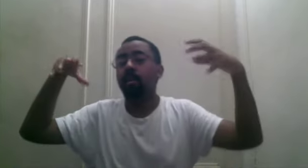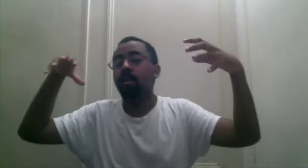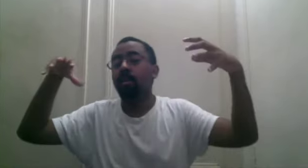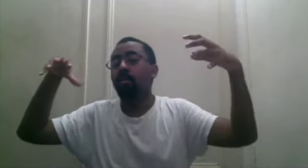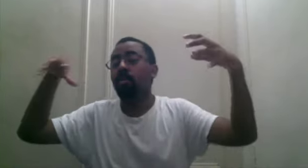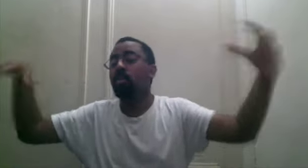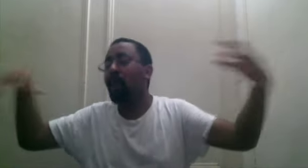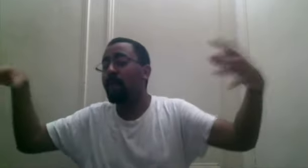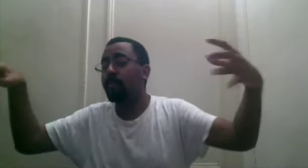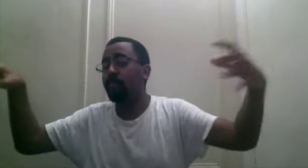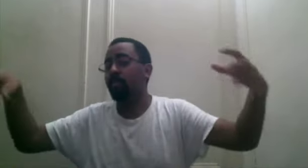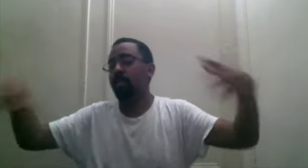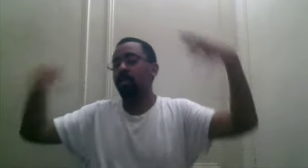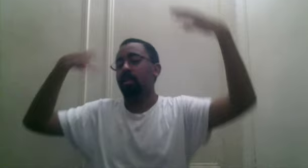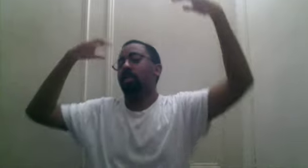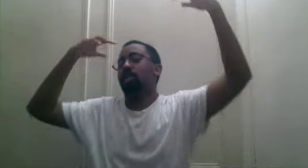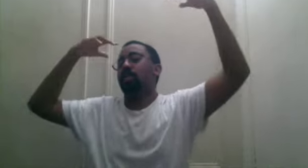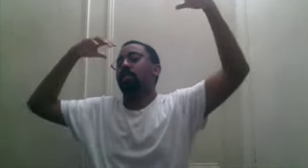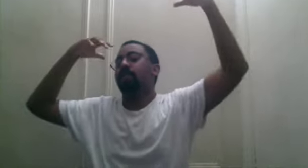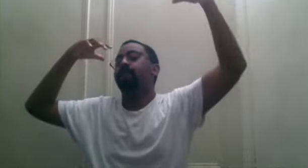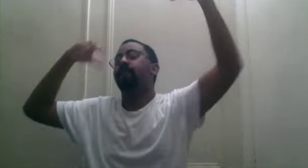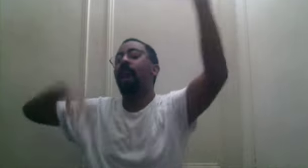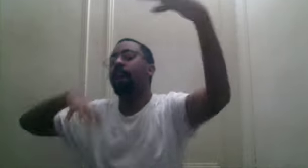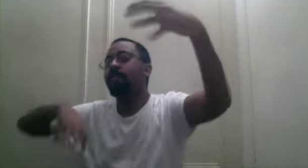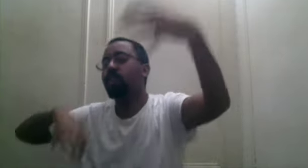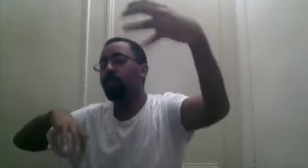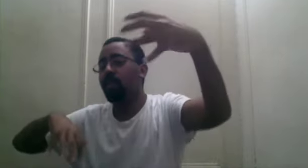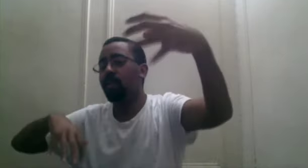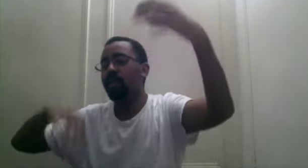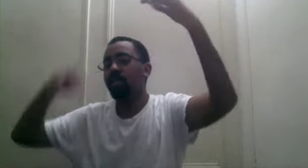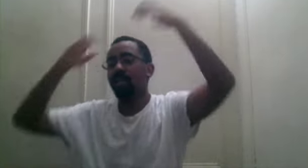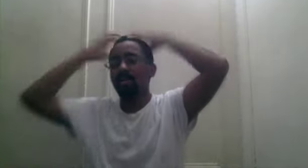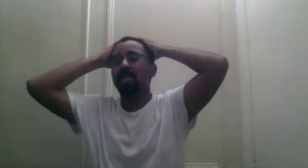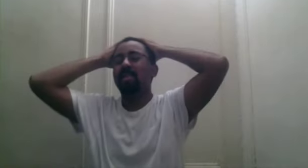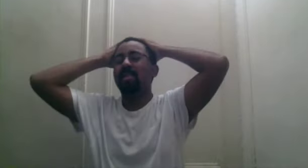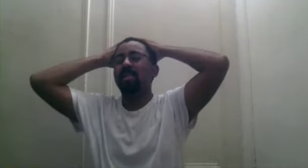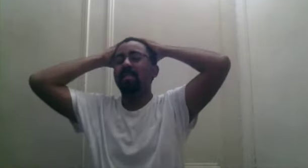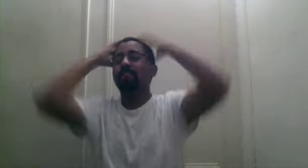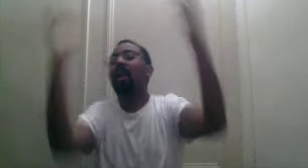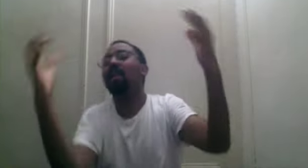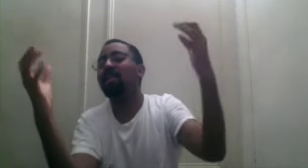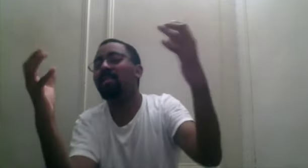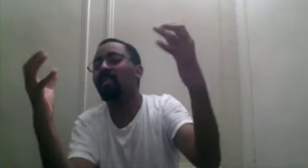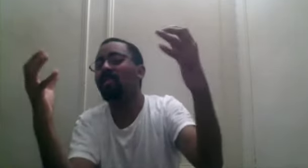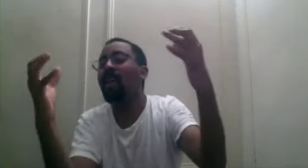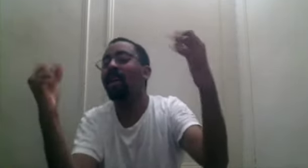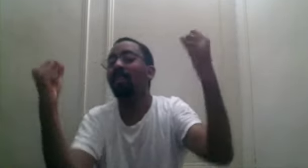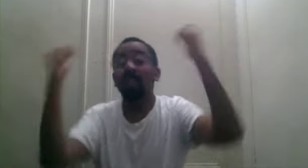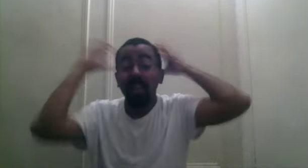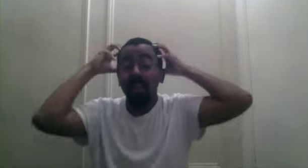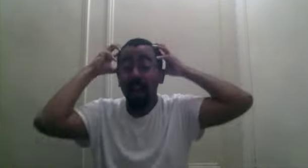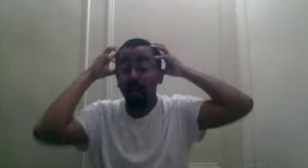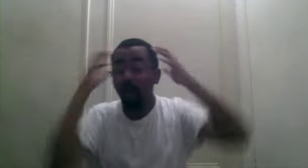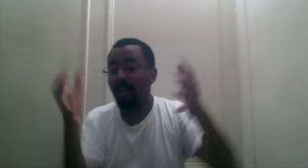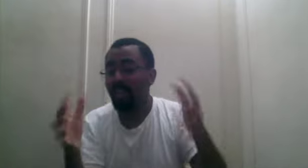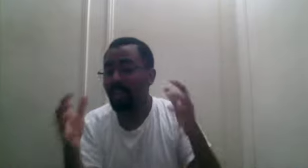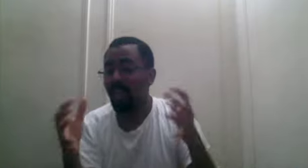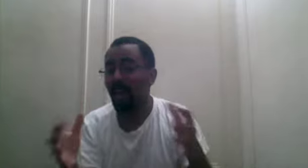Two emperors, five supernovas, madness all around. I want this to happen.